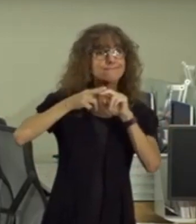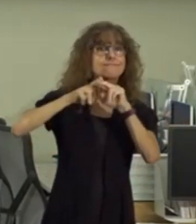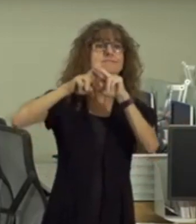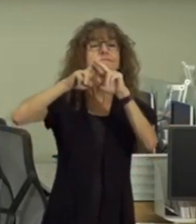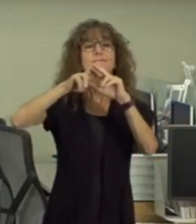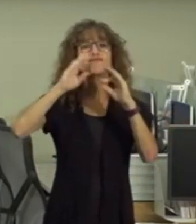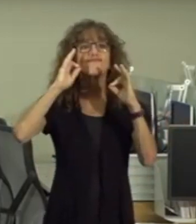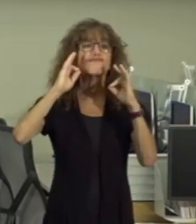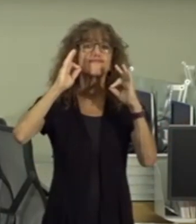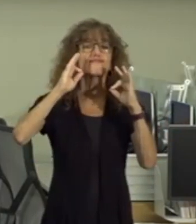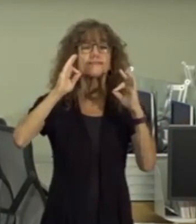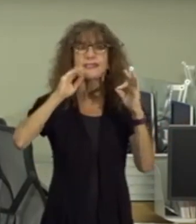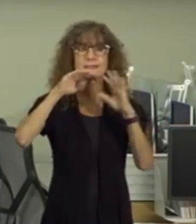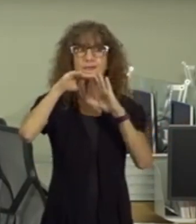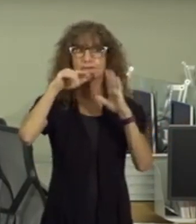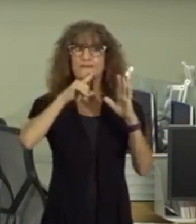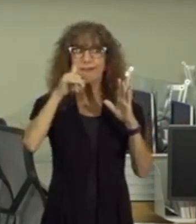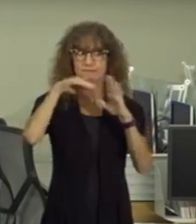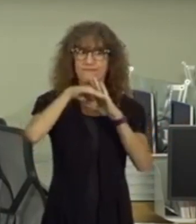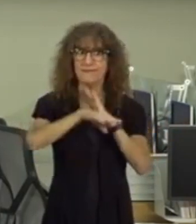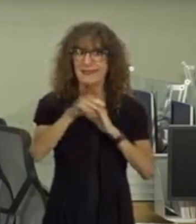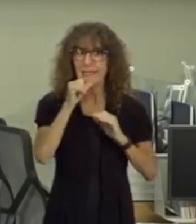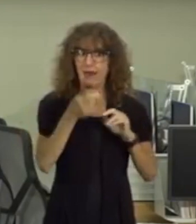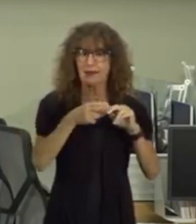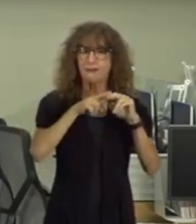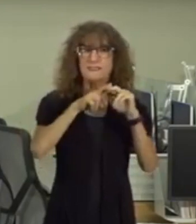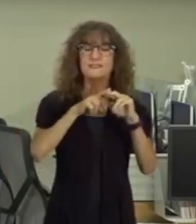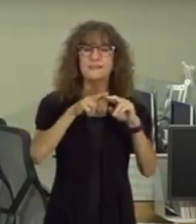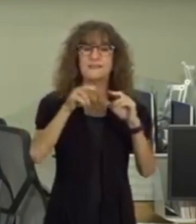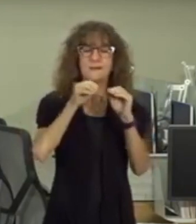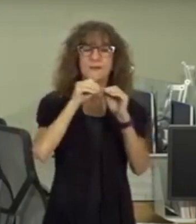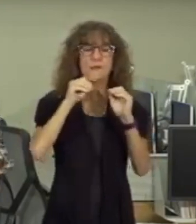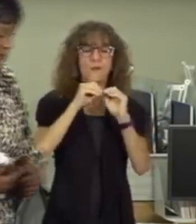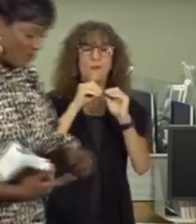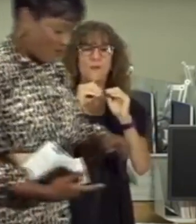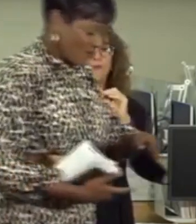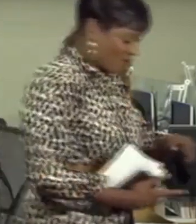also Brooks followed by our chief health chief health officer dr. Ernest Carter